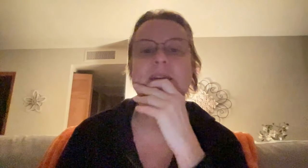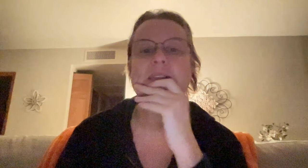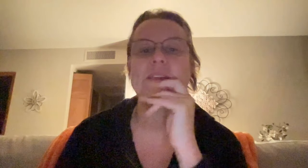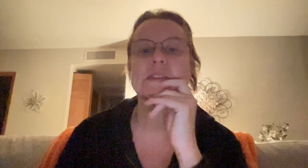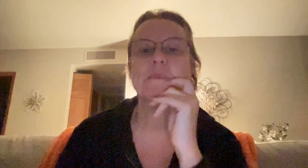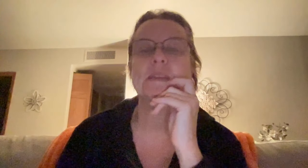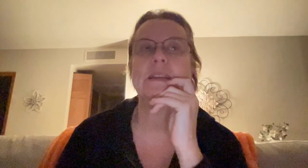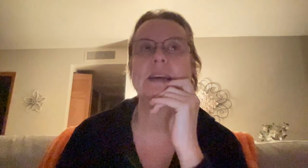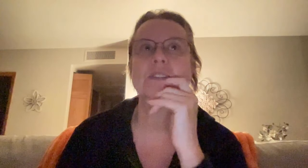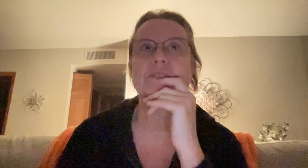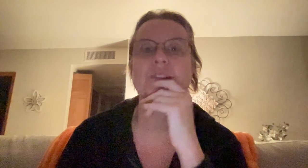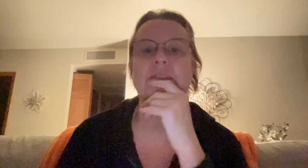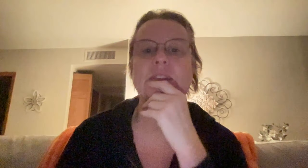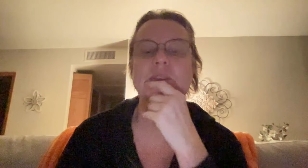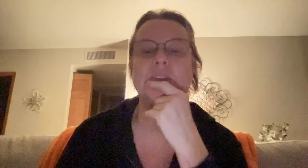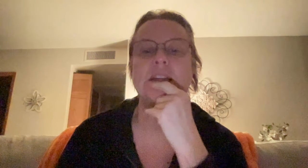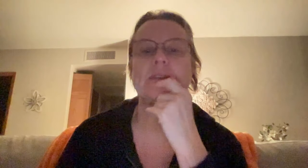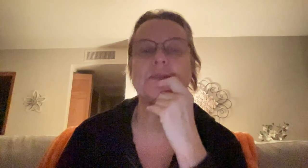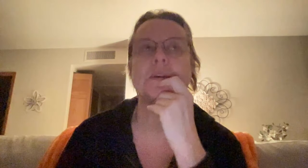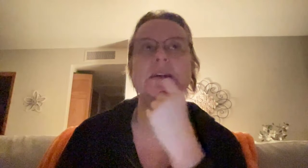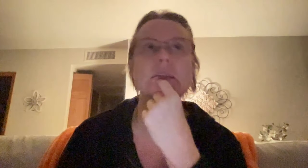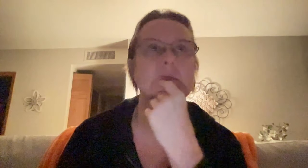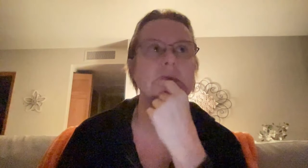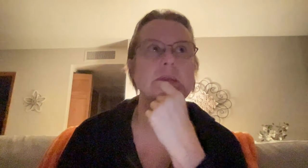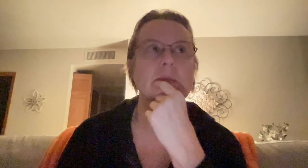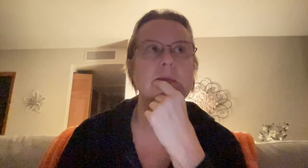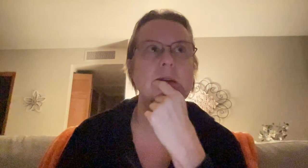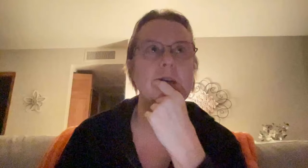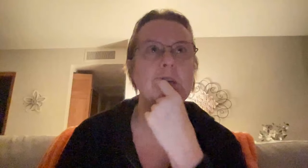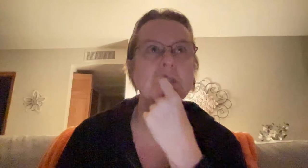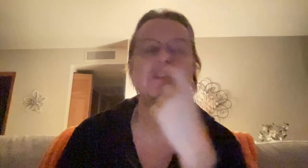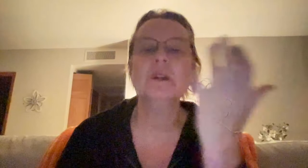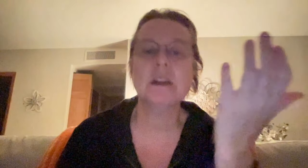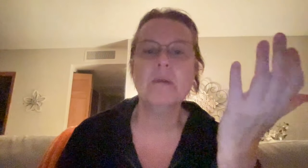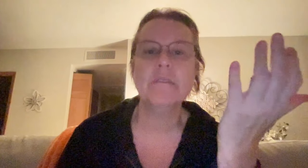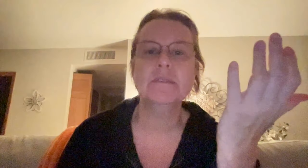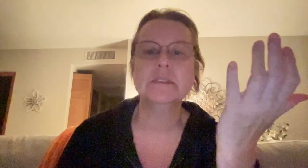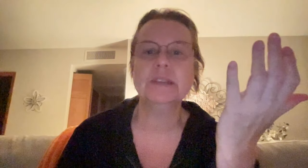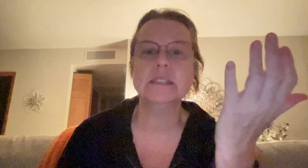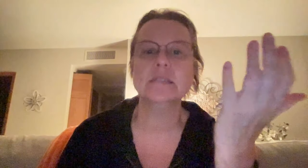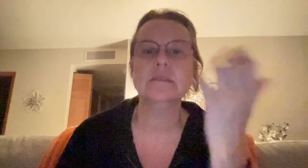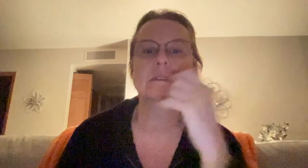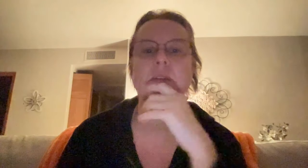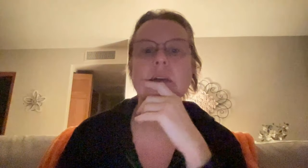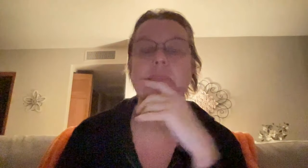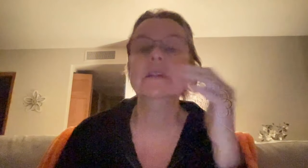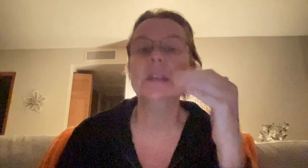So it's something extroverted feelers really have to work on because you don't want to come off defensive. But if,